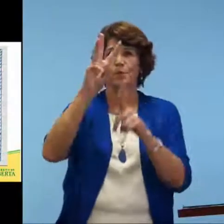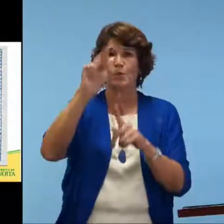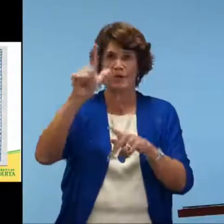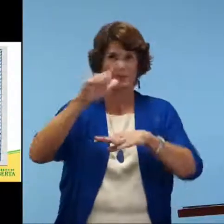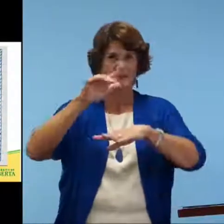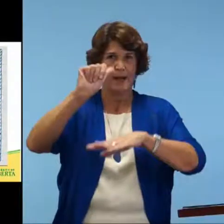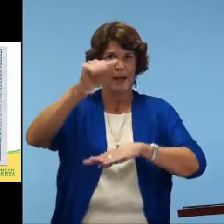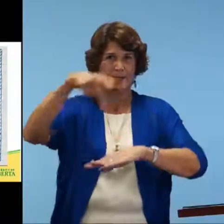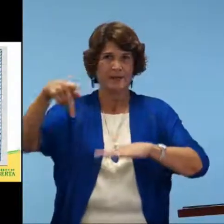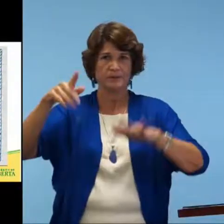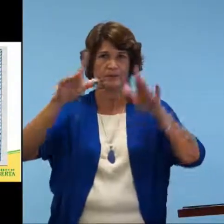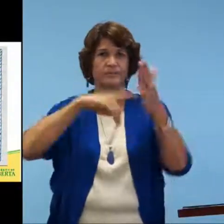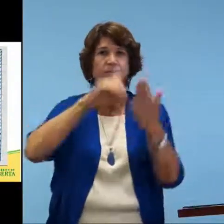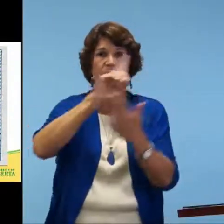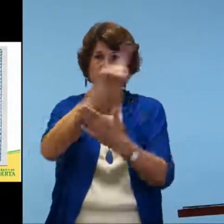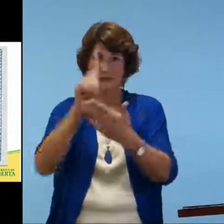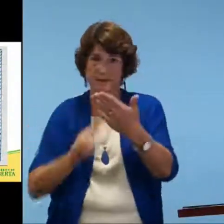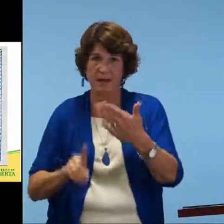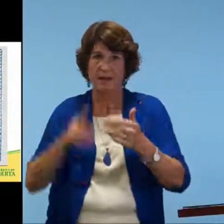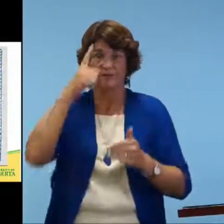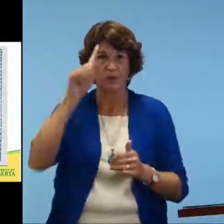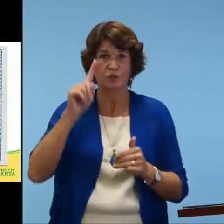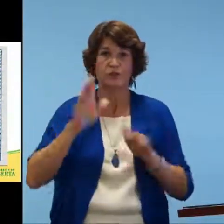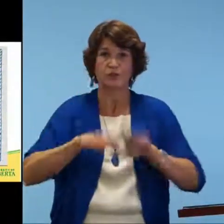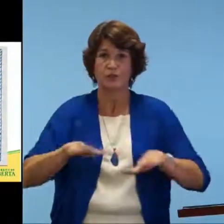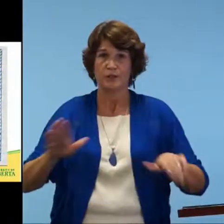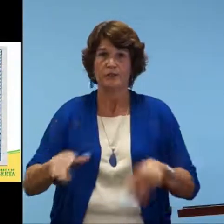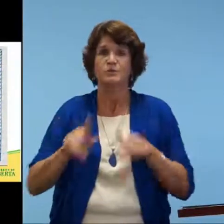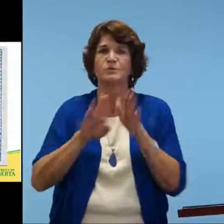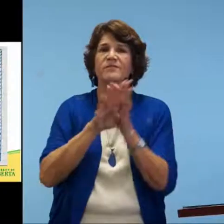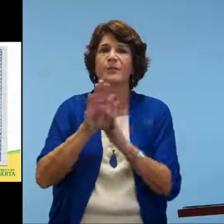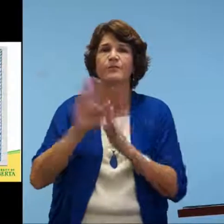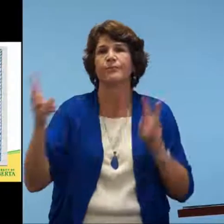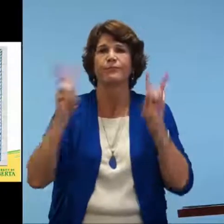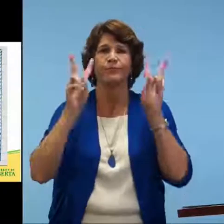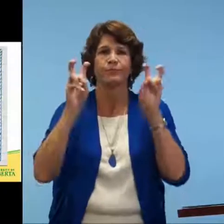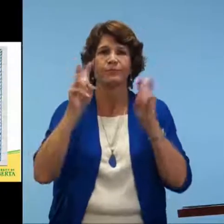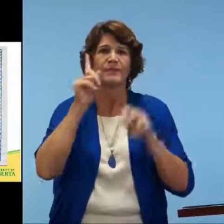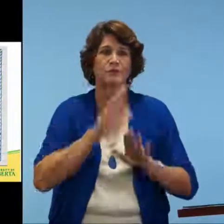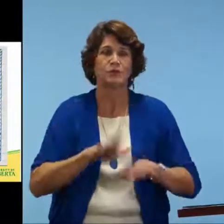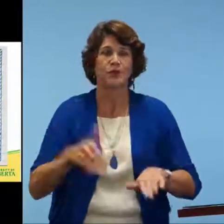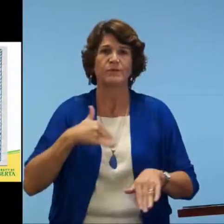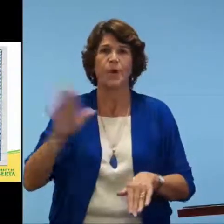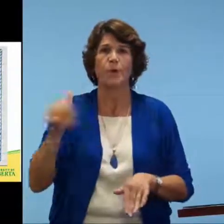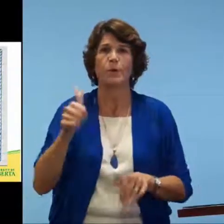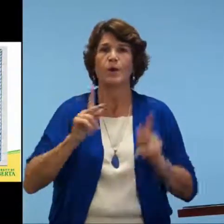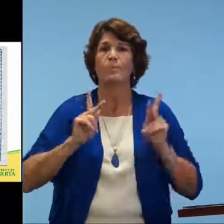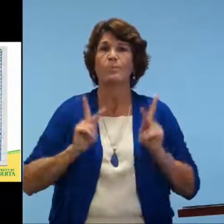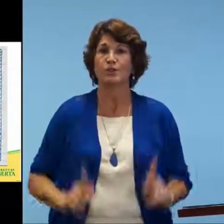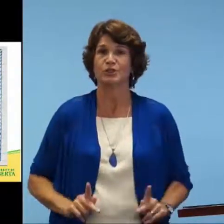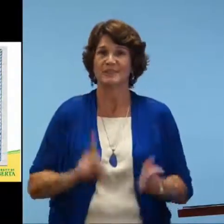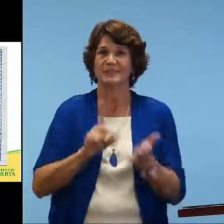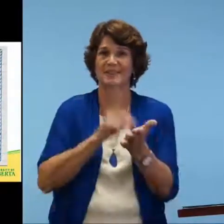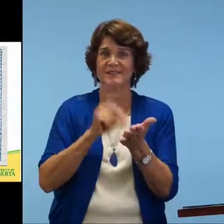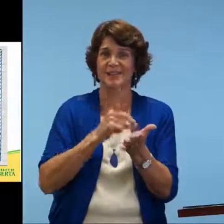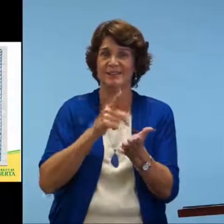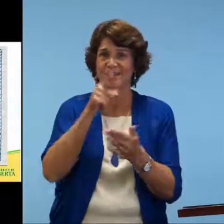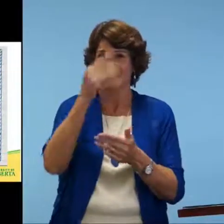And so you'll see on your PowerPoint, it says my word rule. And again, this is designed for deaf children to